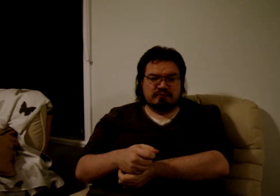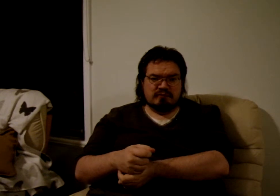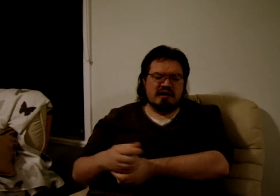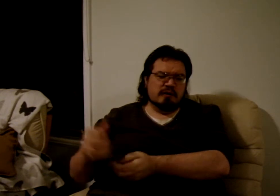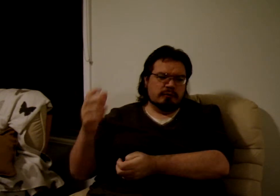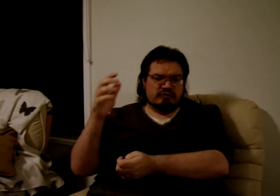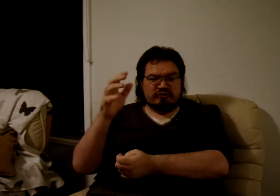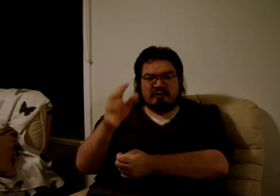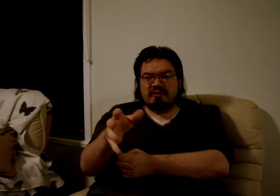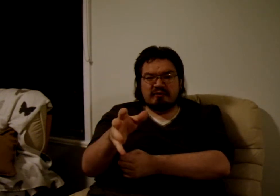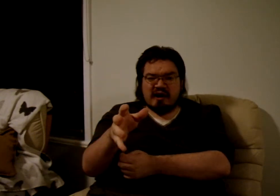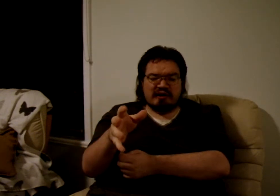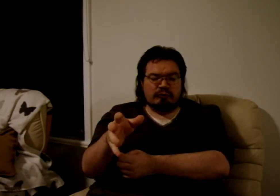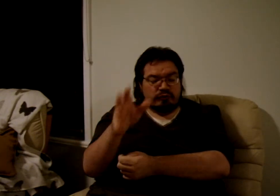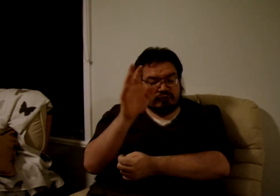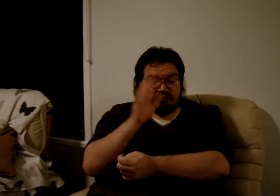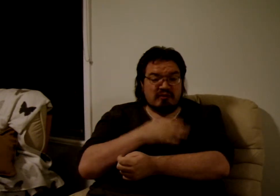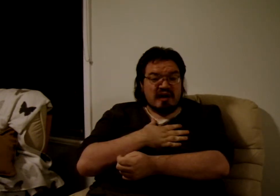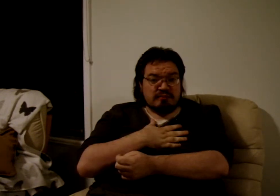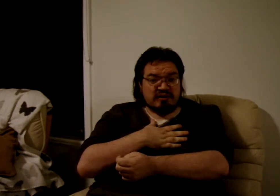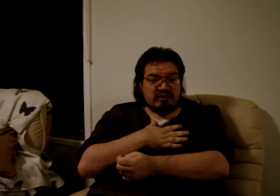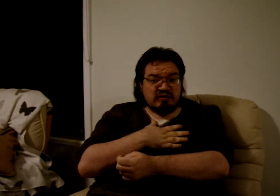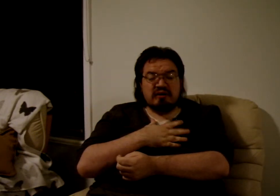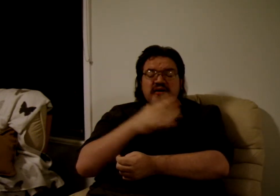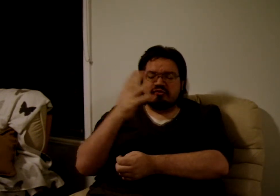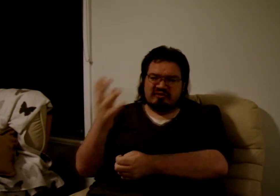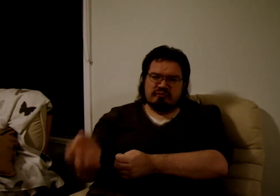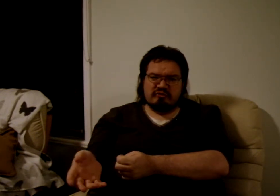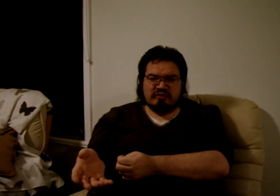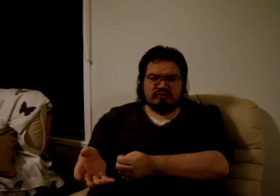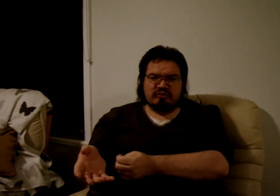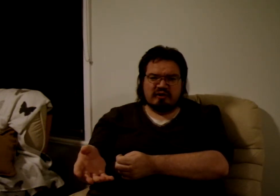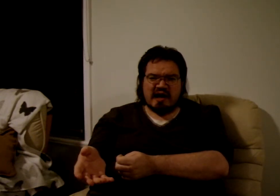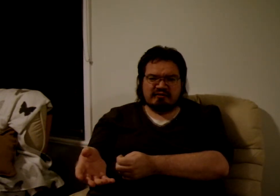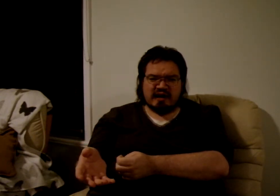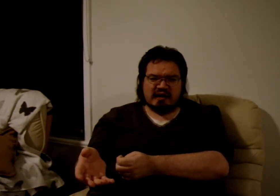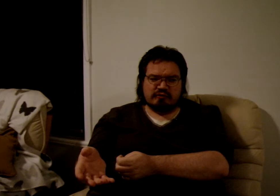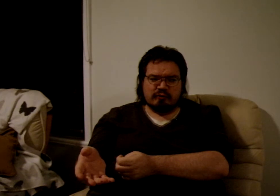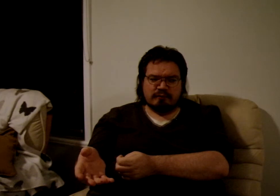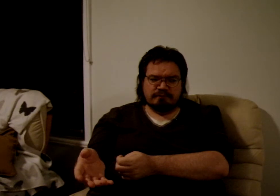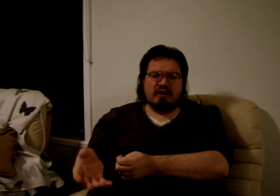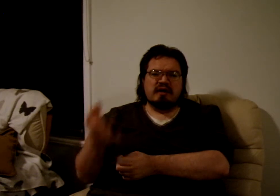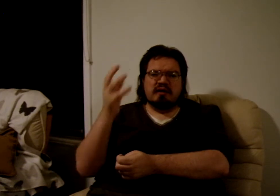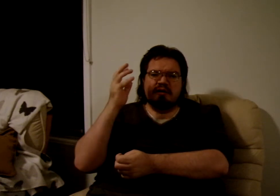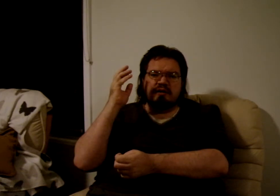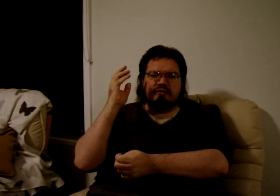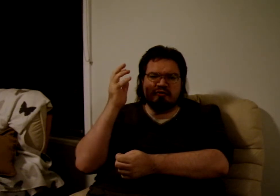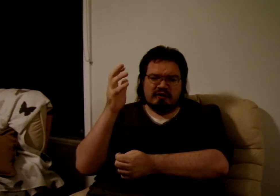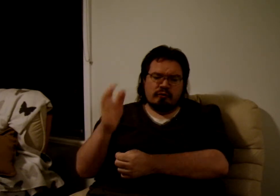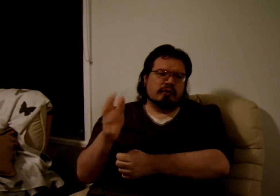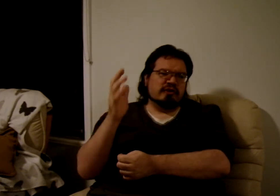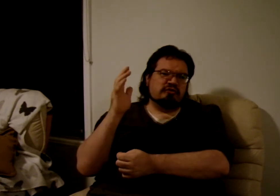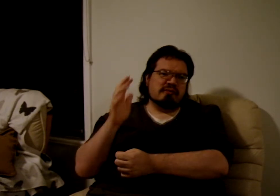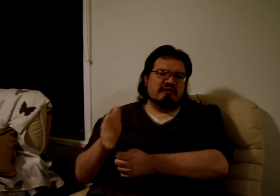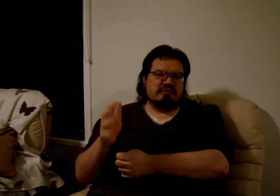Which is something your article, to my opinion, seems to be advocating for. In order to make something